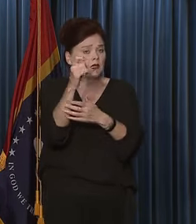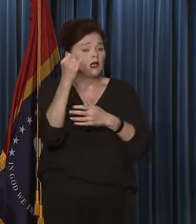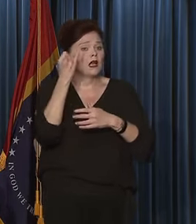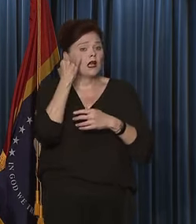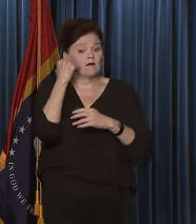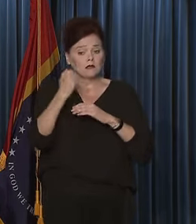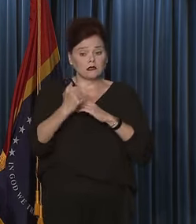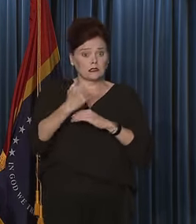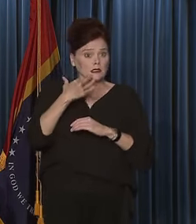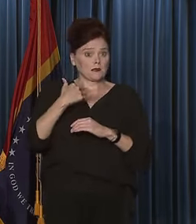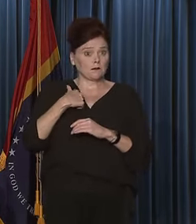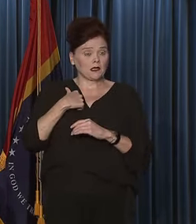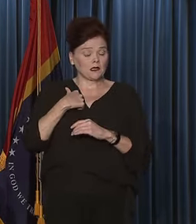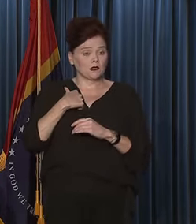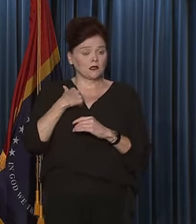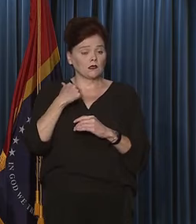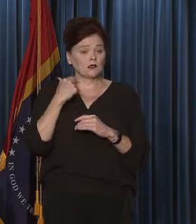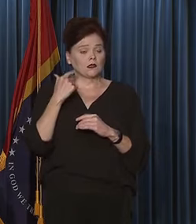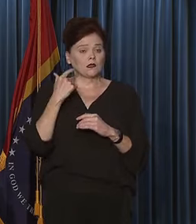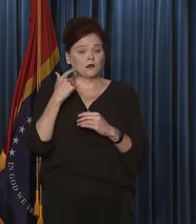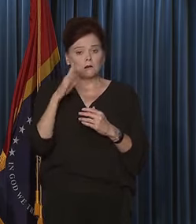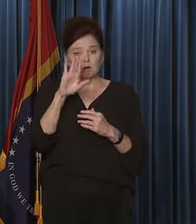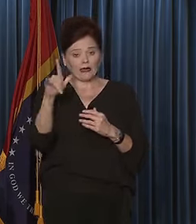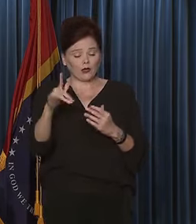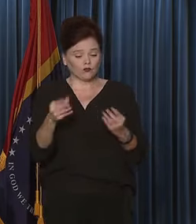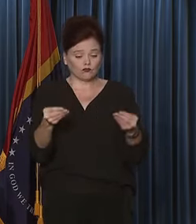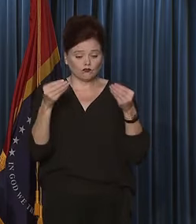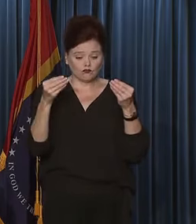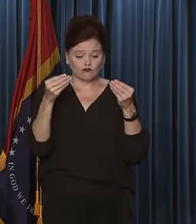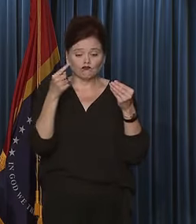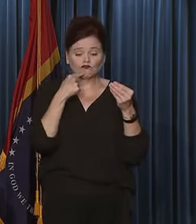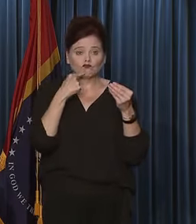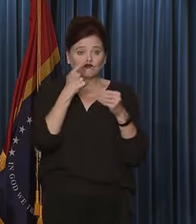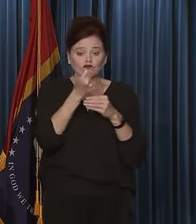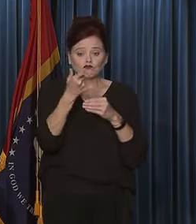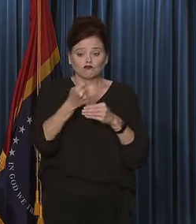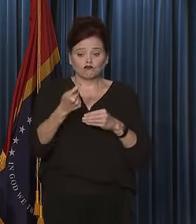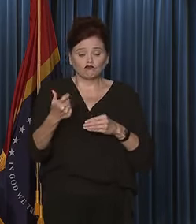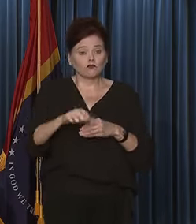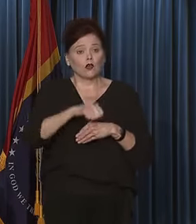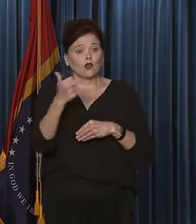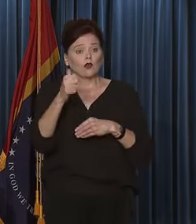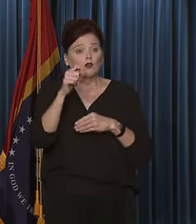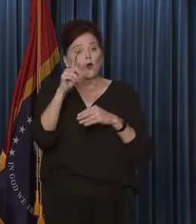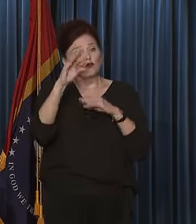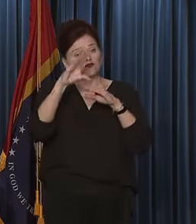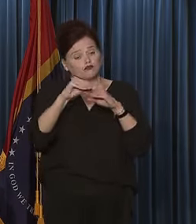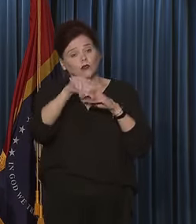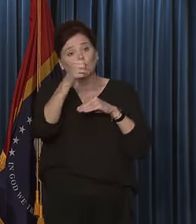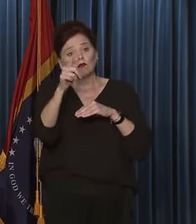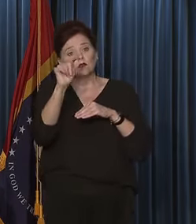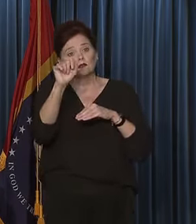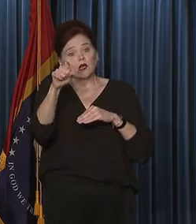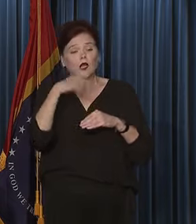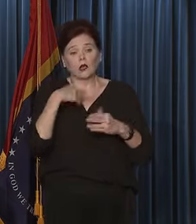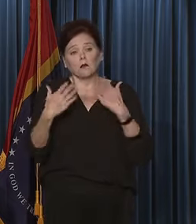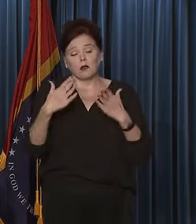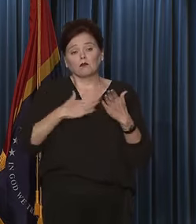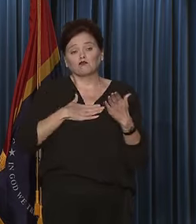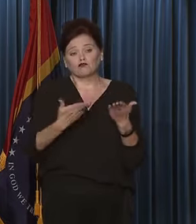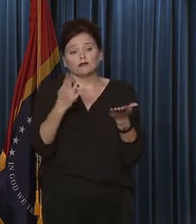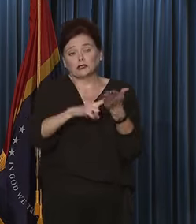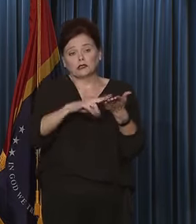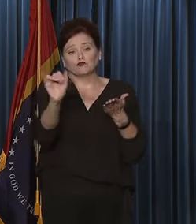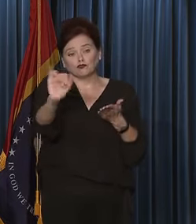send me a bill that just eliminates a bunch of other taxes or reduces a bunch of other taxes, I'd probably sign that too.